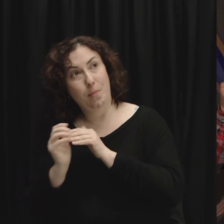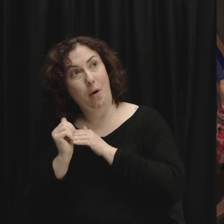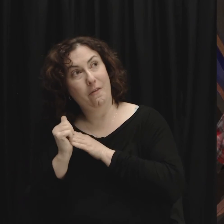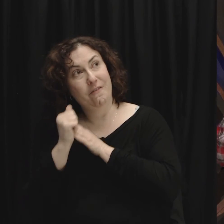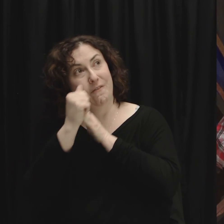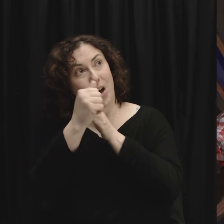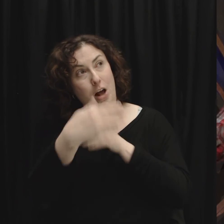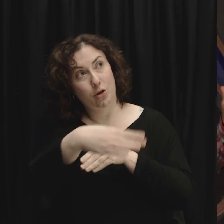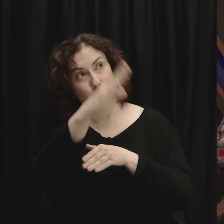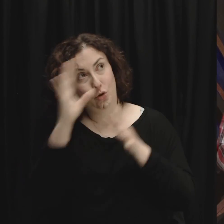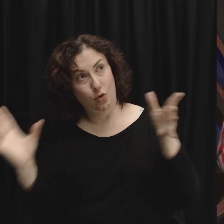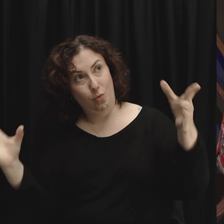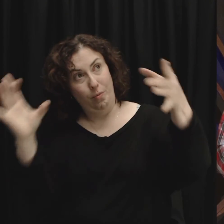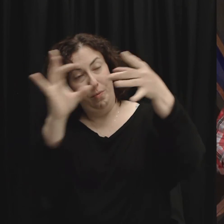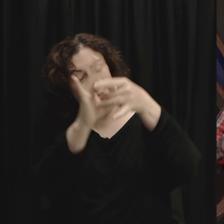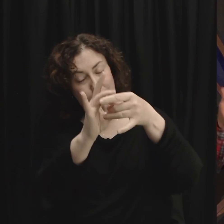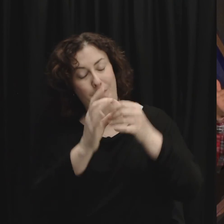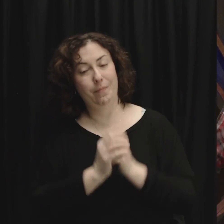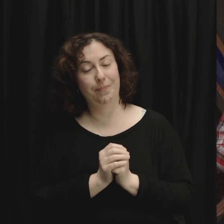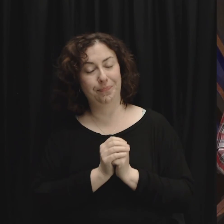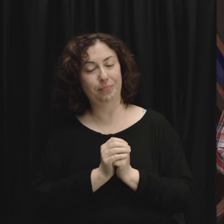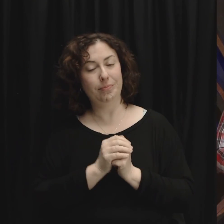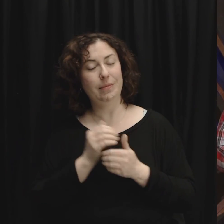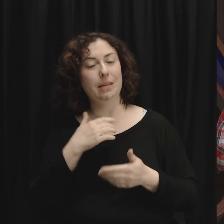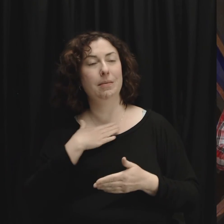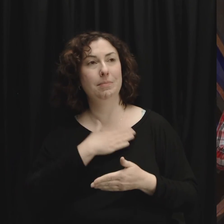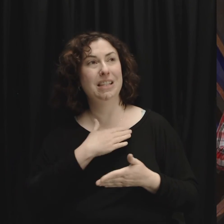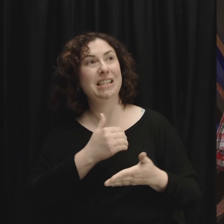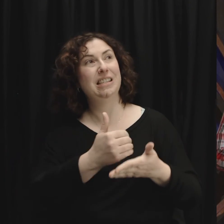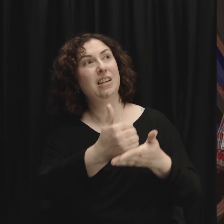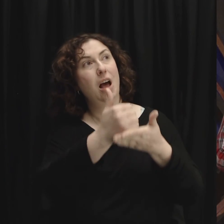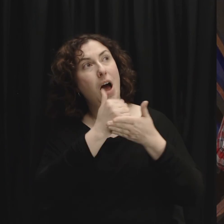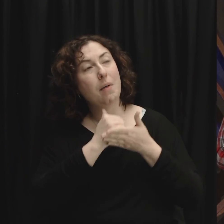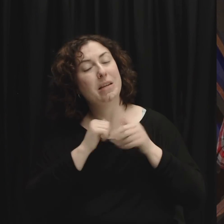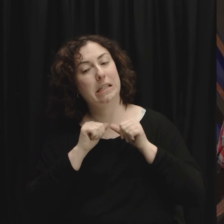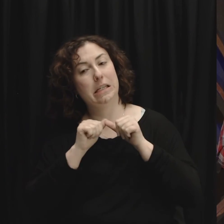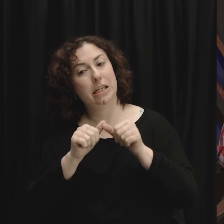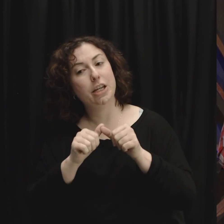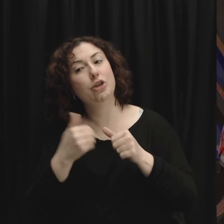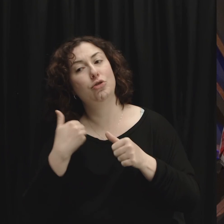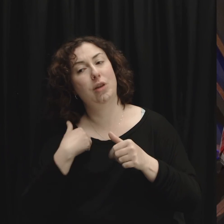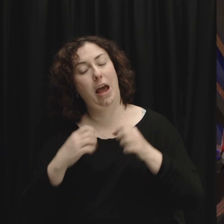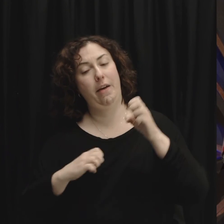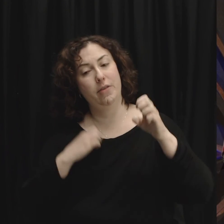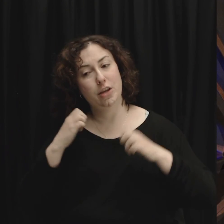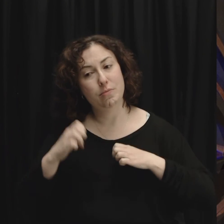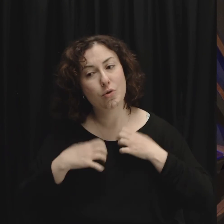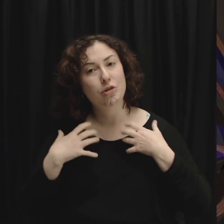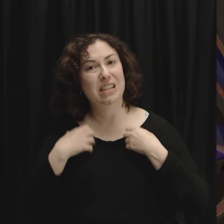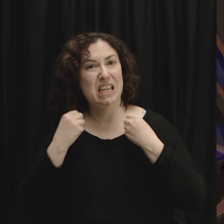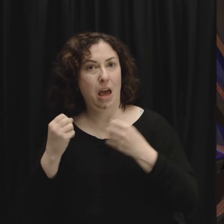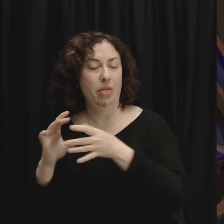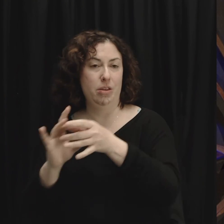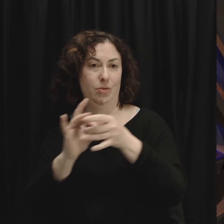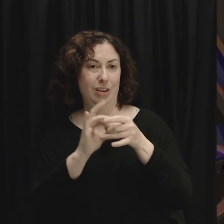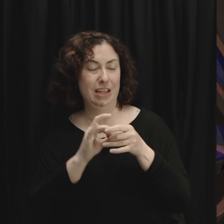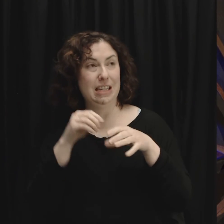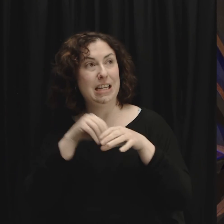build emotionally healthy people in the life of this church we love you Lord Jesus it's in your name we pray these things amen